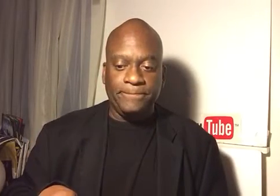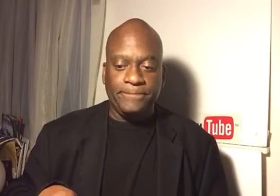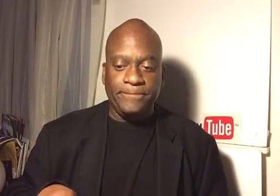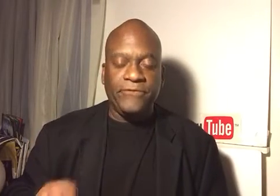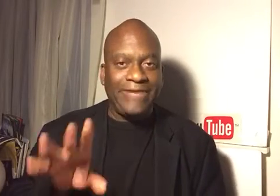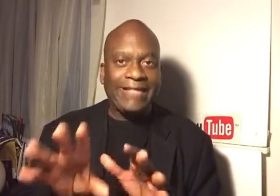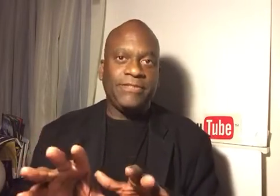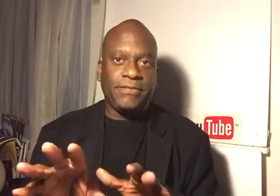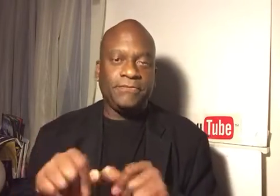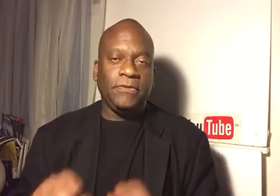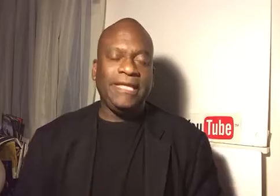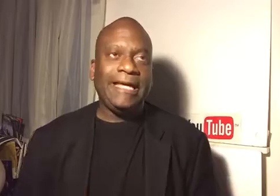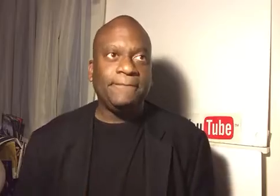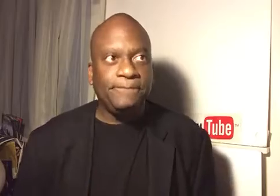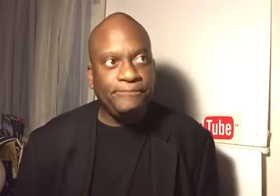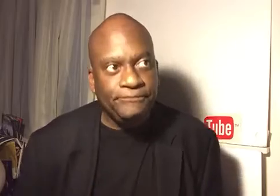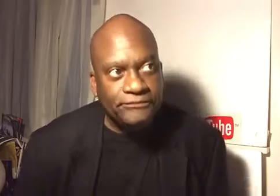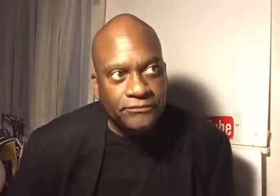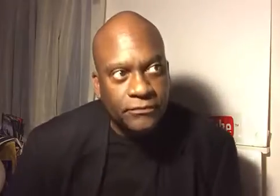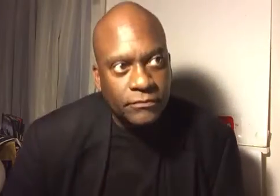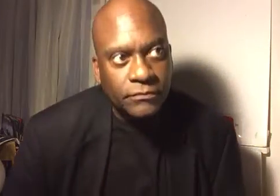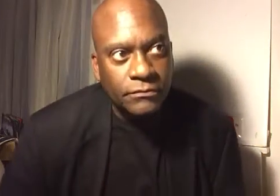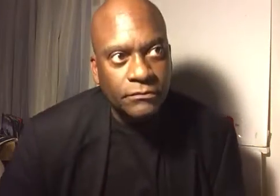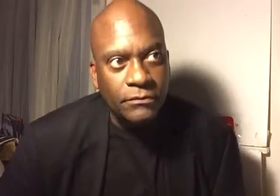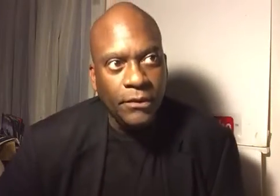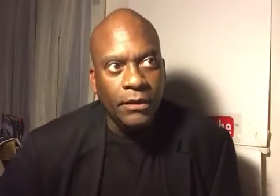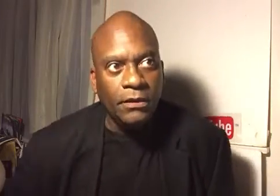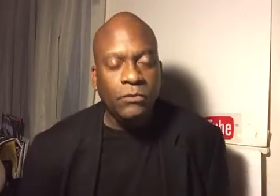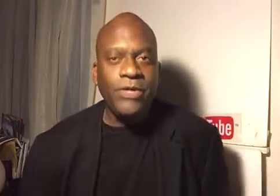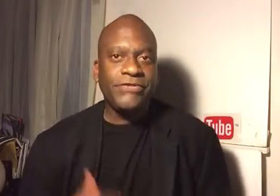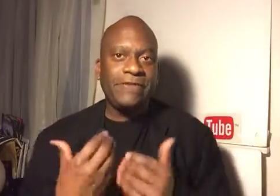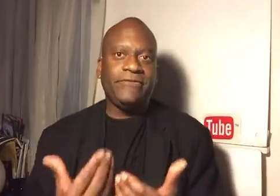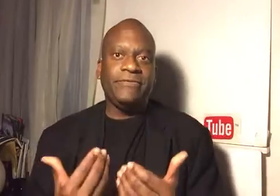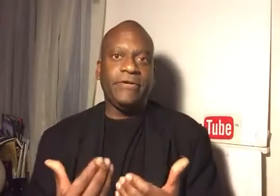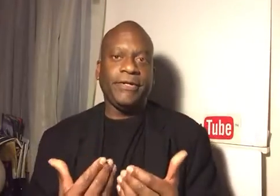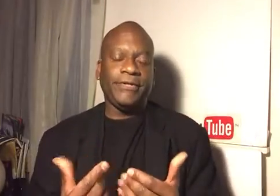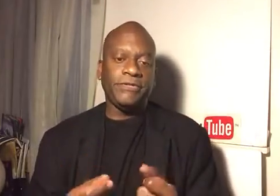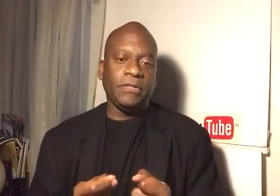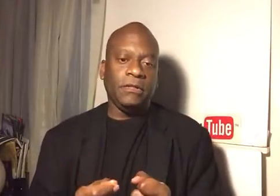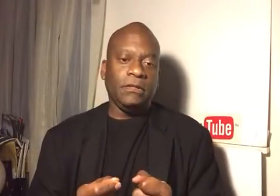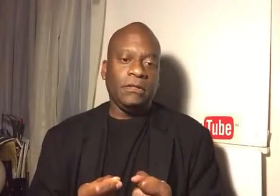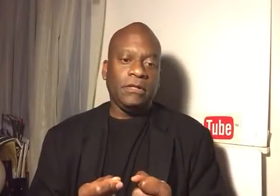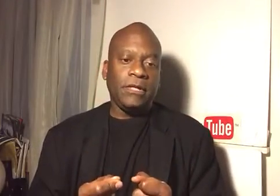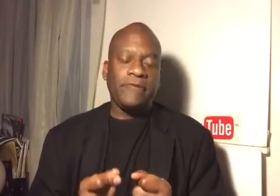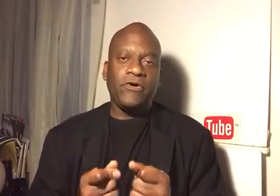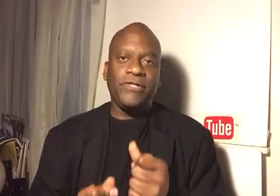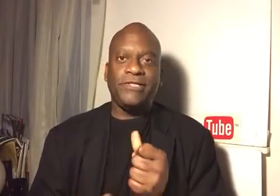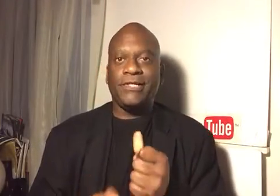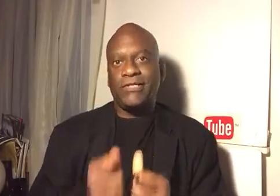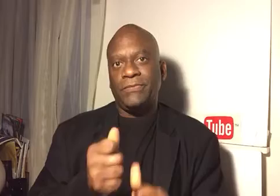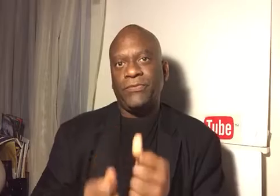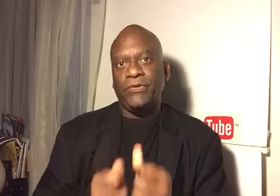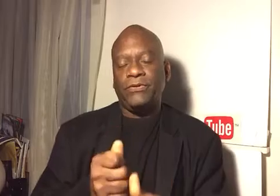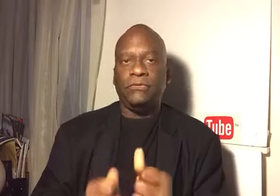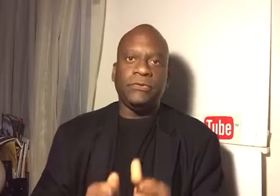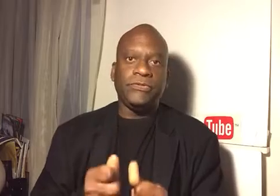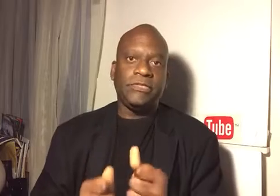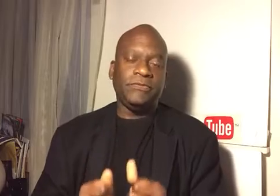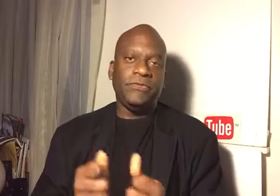The fact is that we as African Americans have always taken a subordinate role to someone